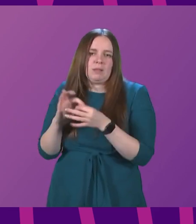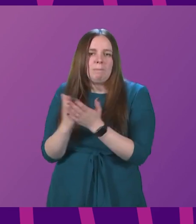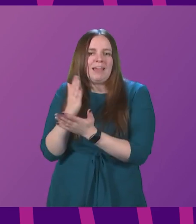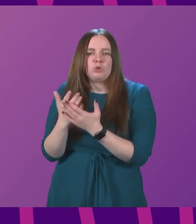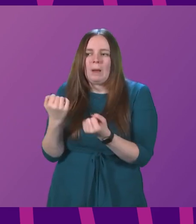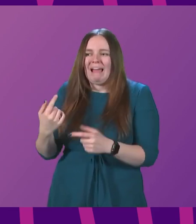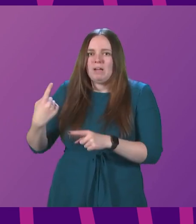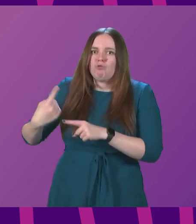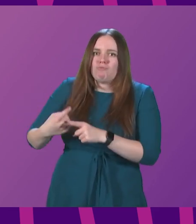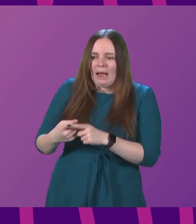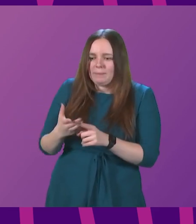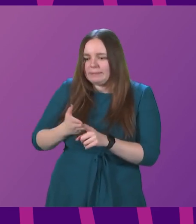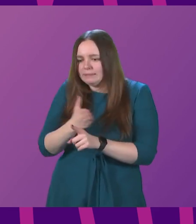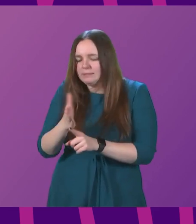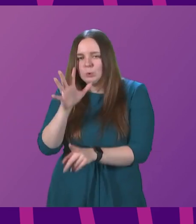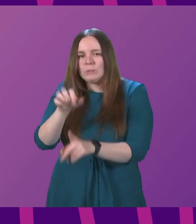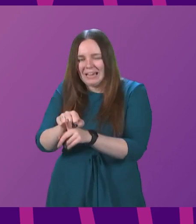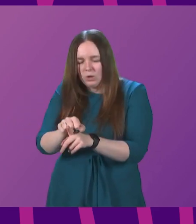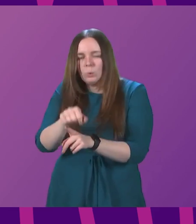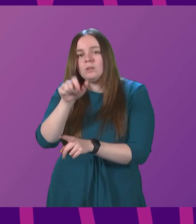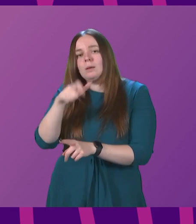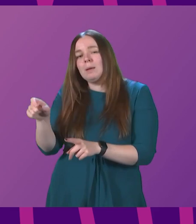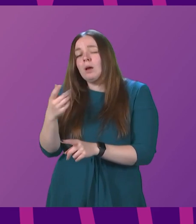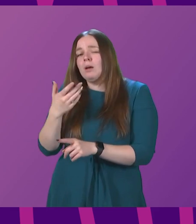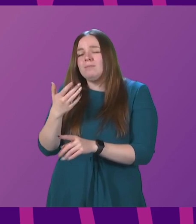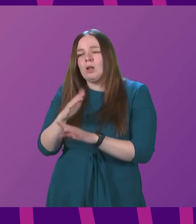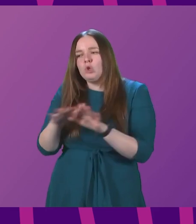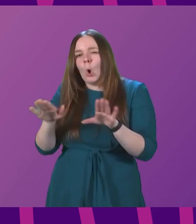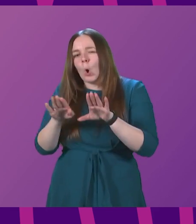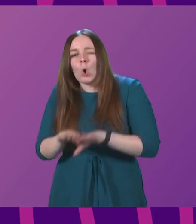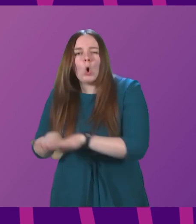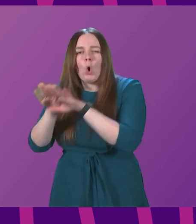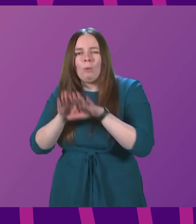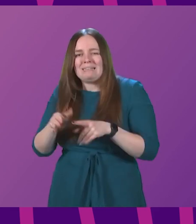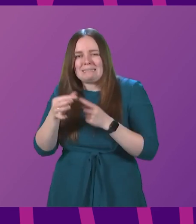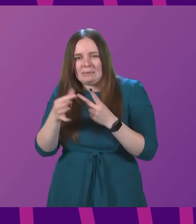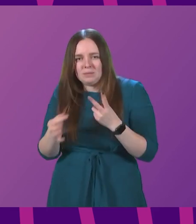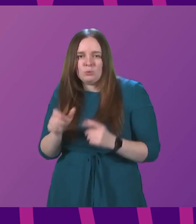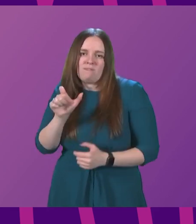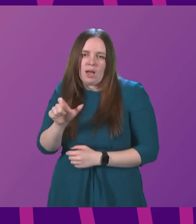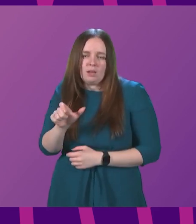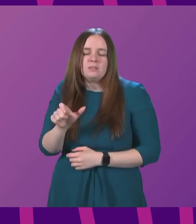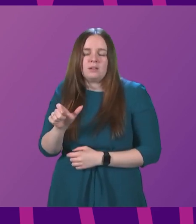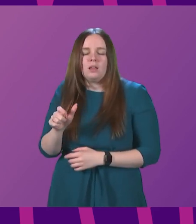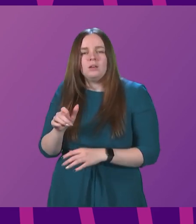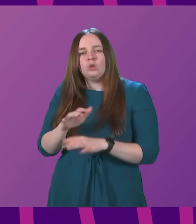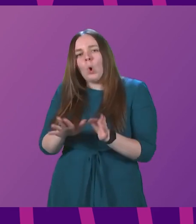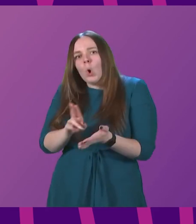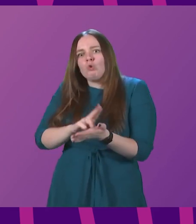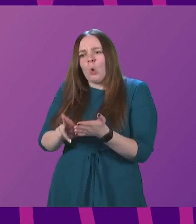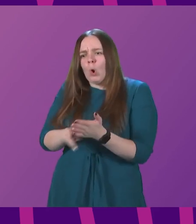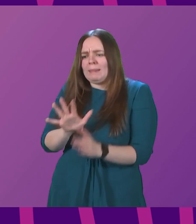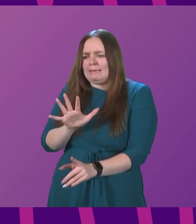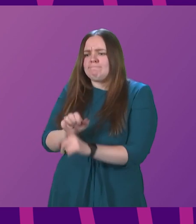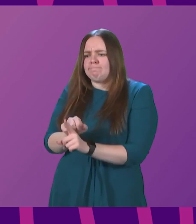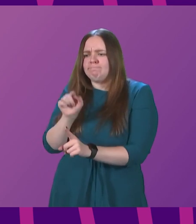rapid route to diagnosis for those with less common symptoms of cancer that would not normally be picked up